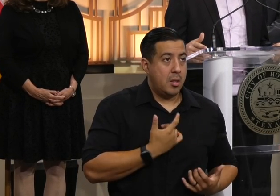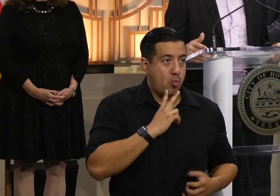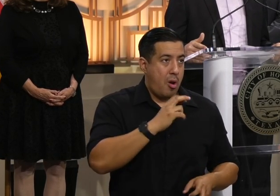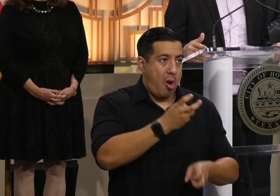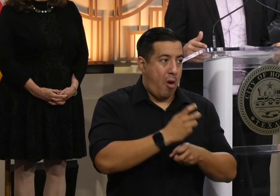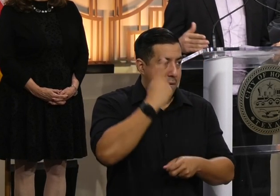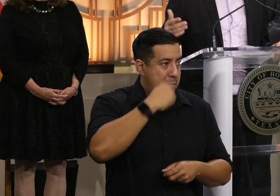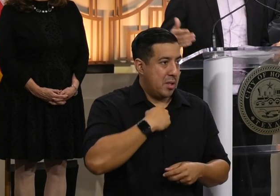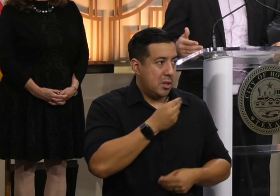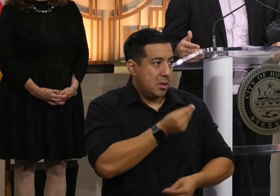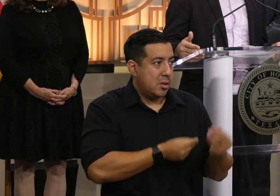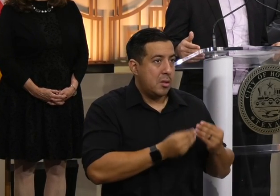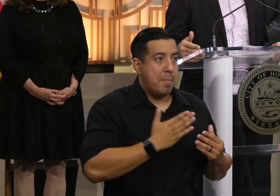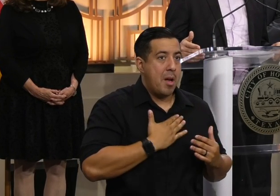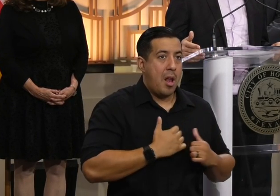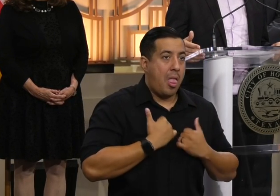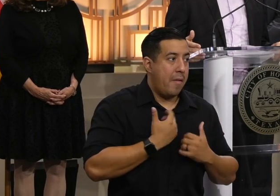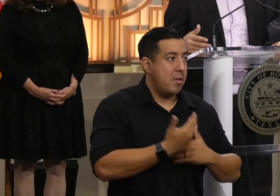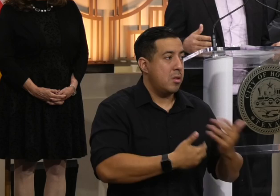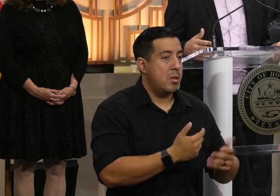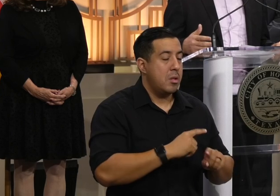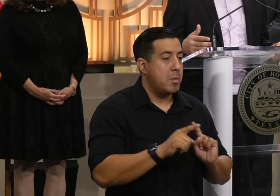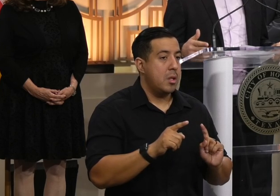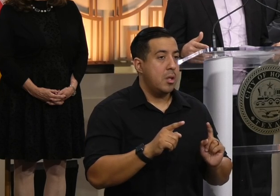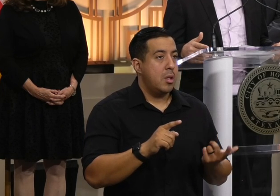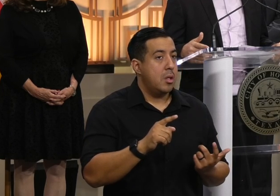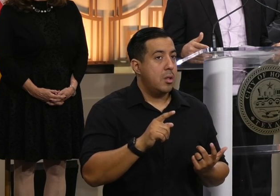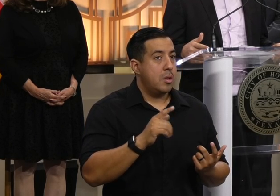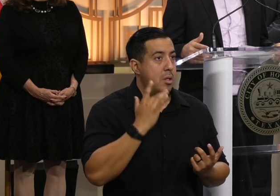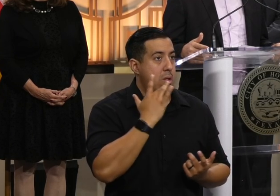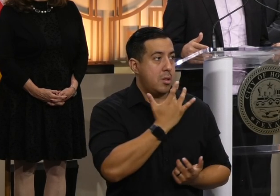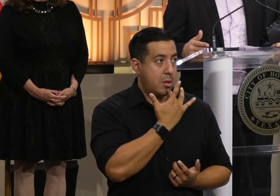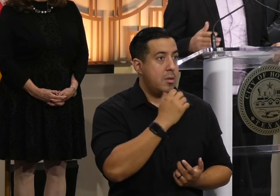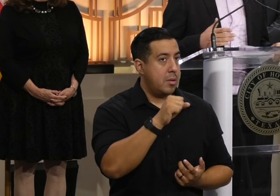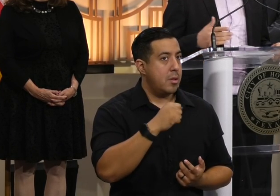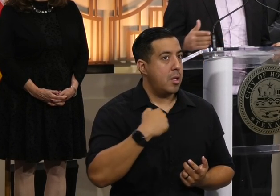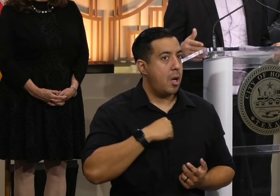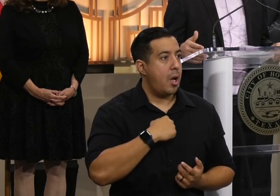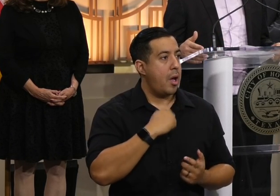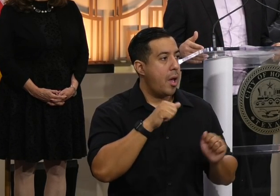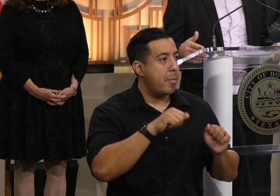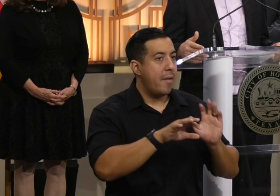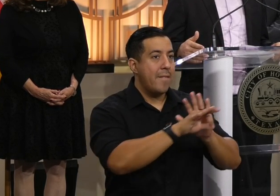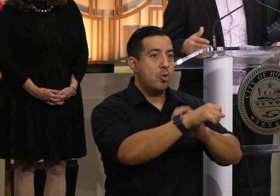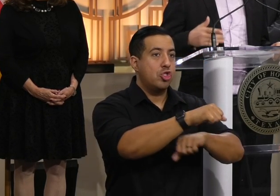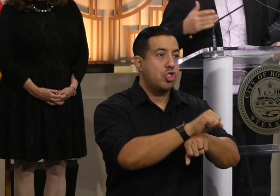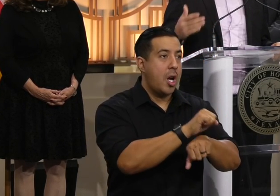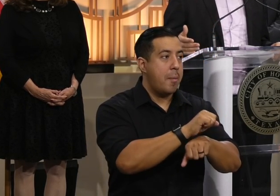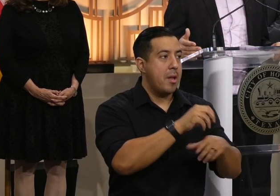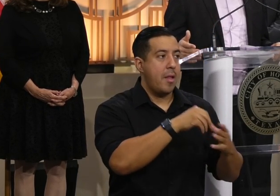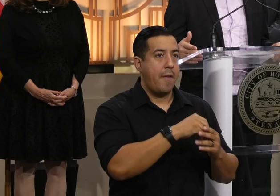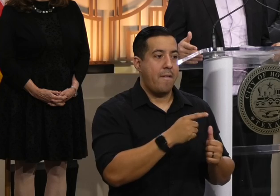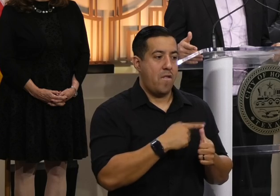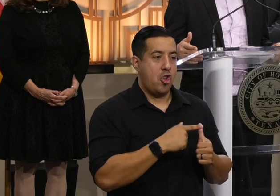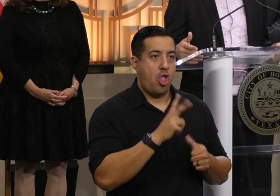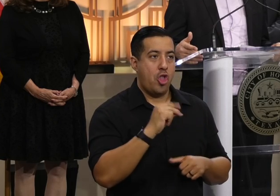carry on the life. But fortunately, you know, I was able to get a job within the first